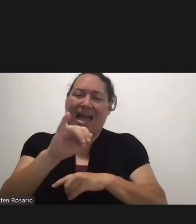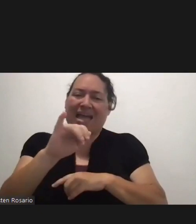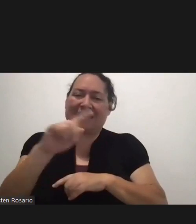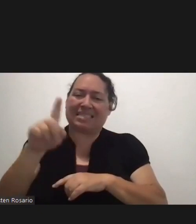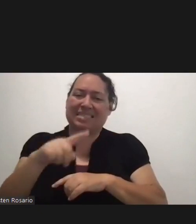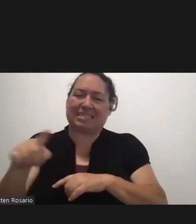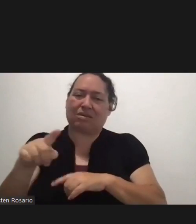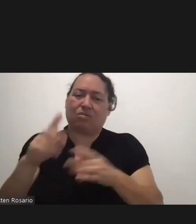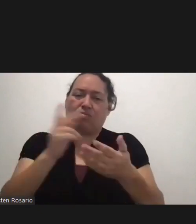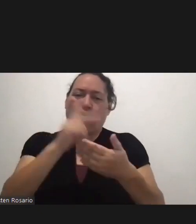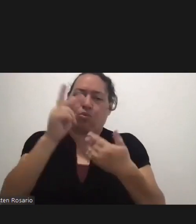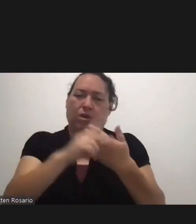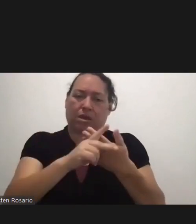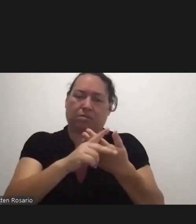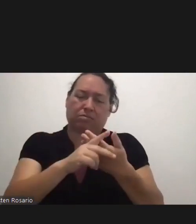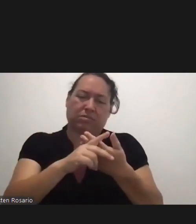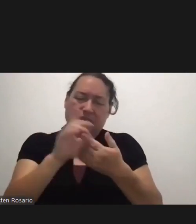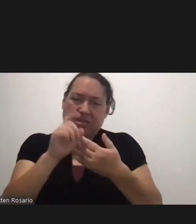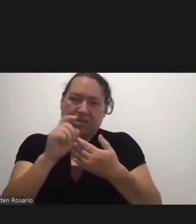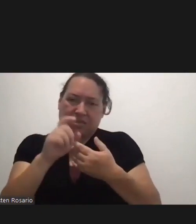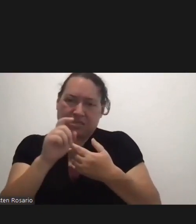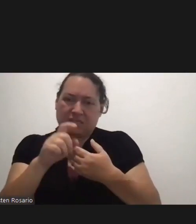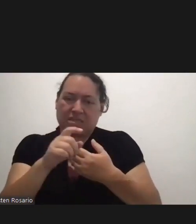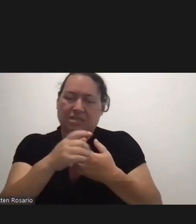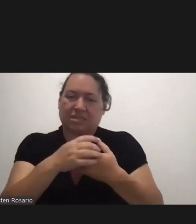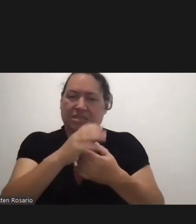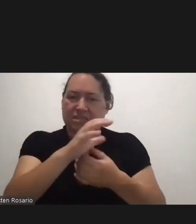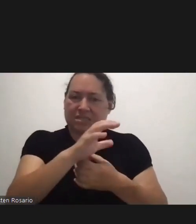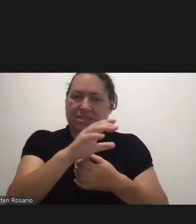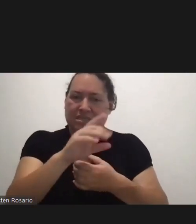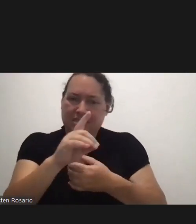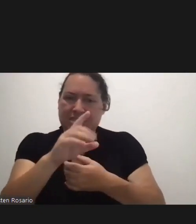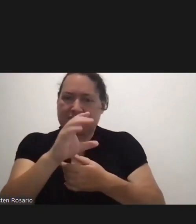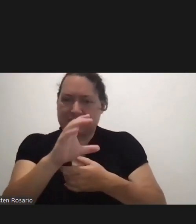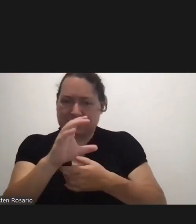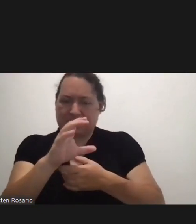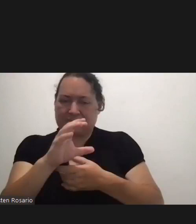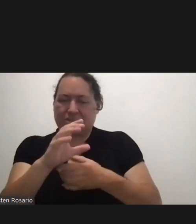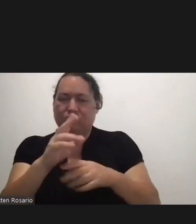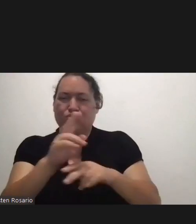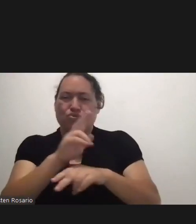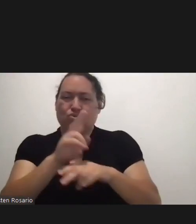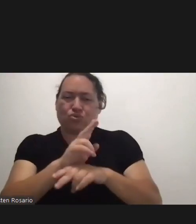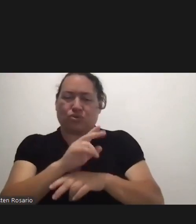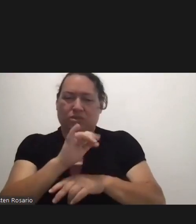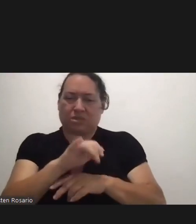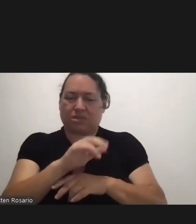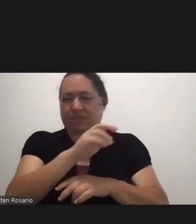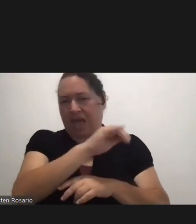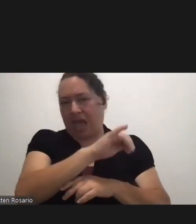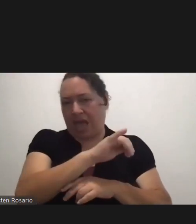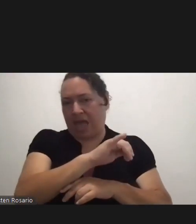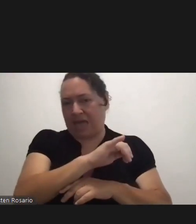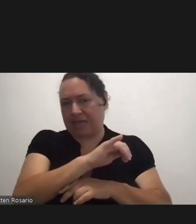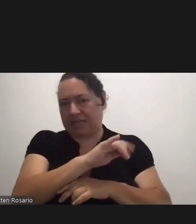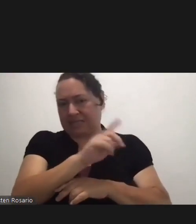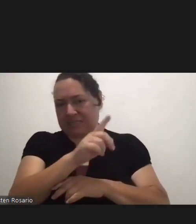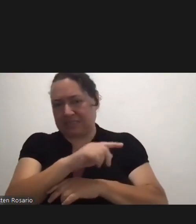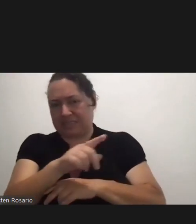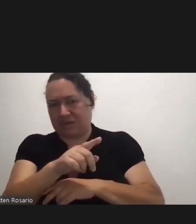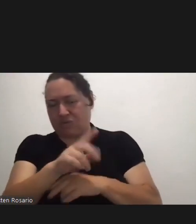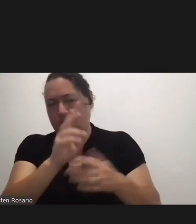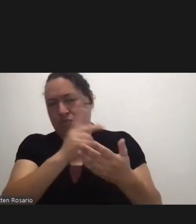The Federal Government CDC To Use The Web IZ Program As A